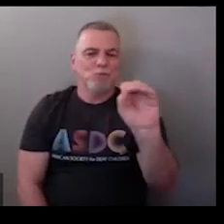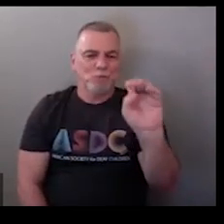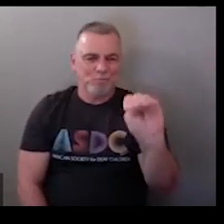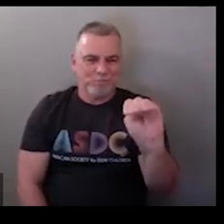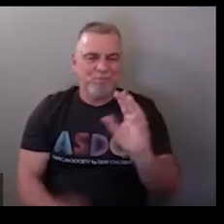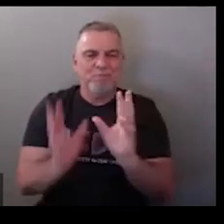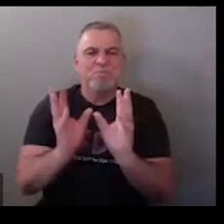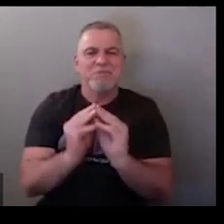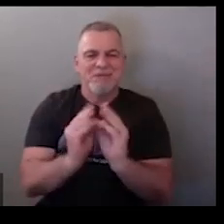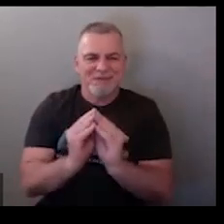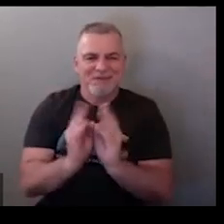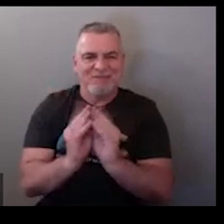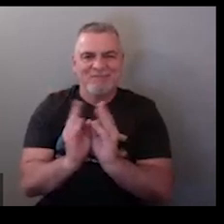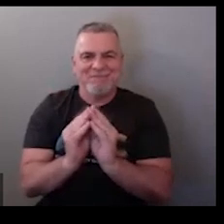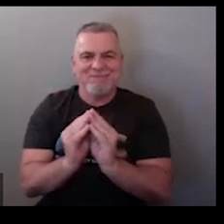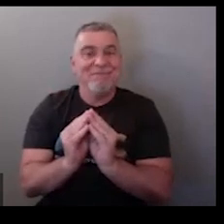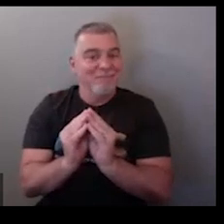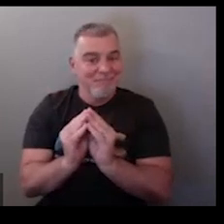zoom meeting